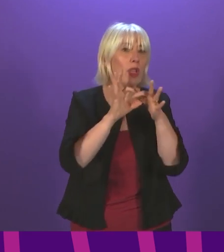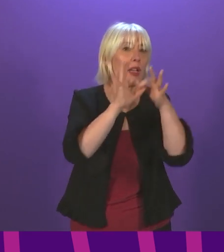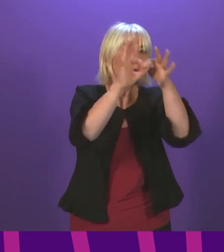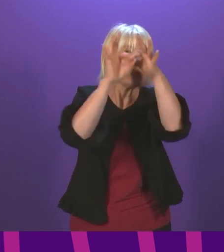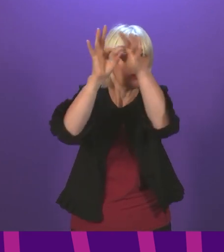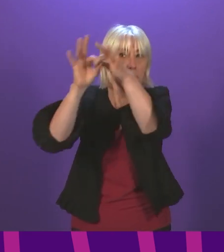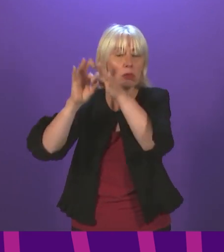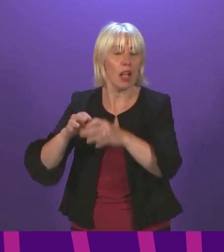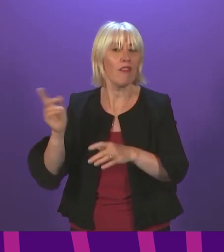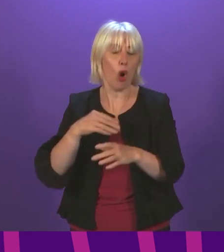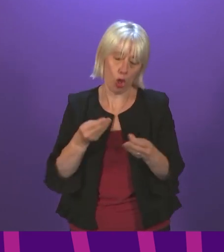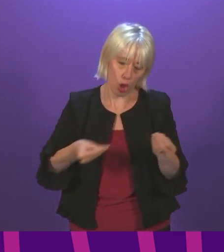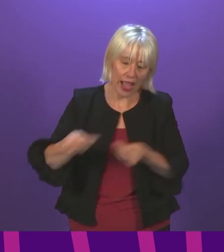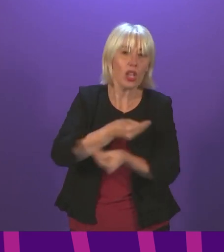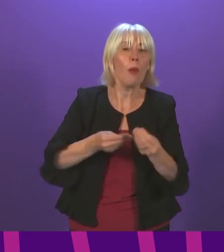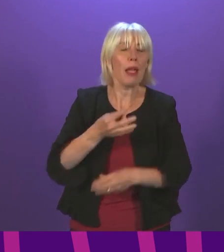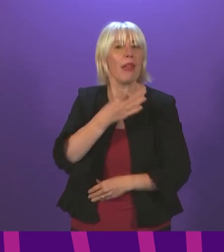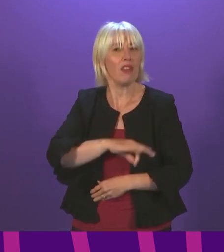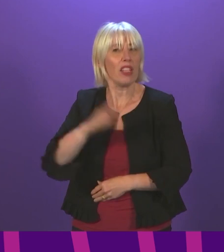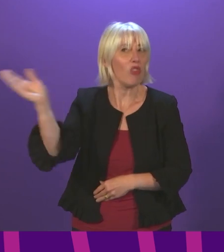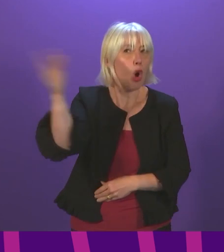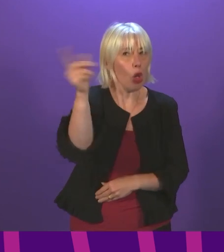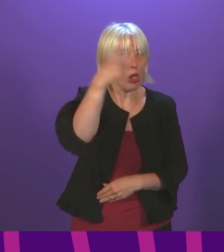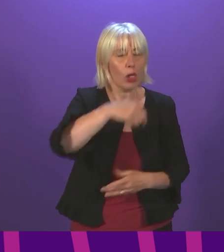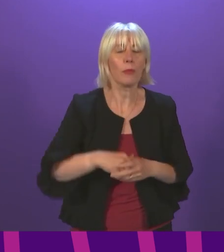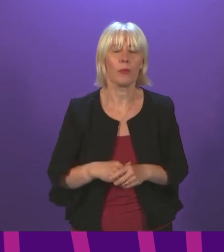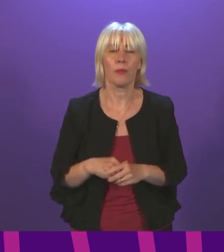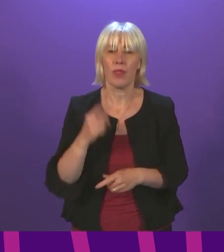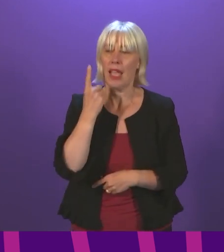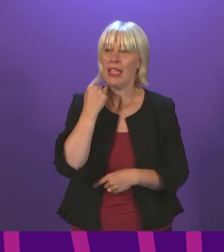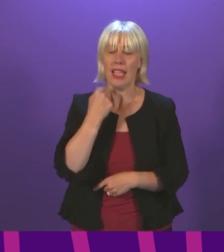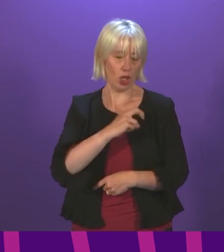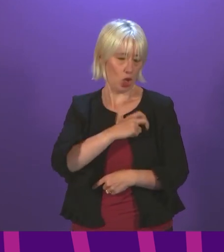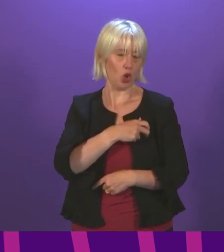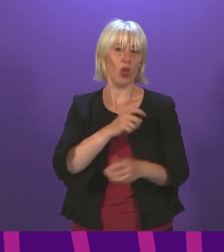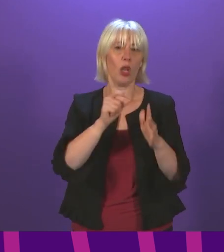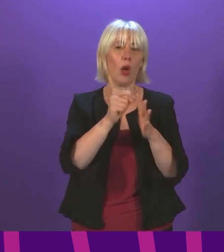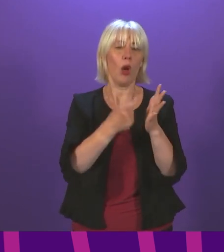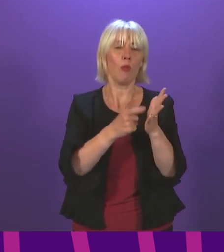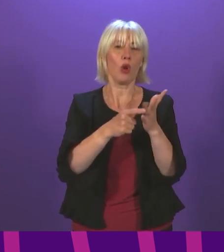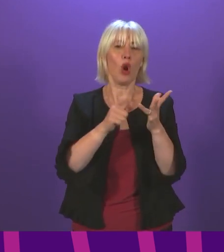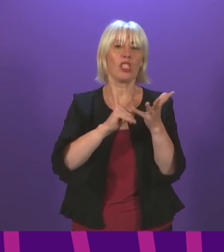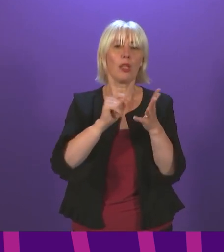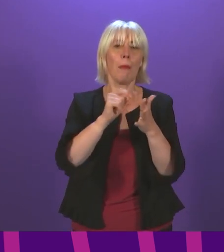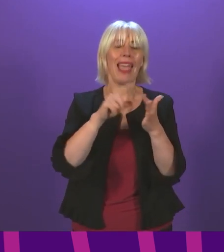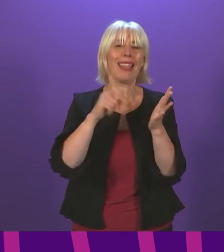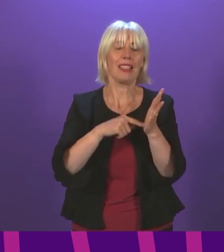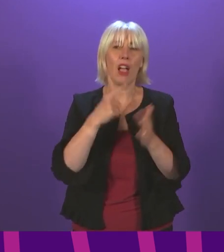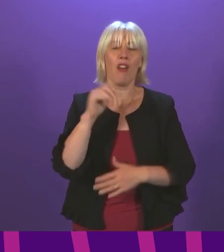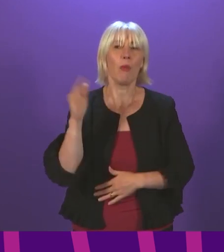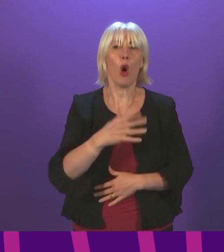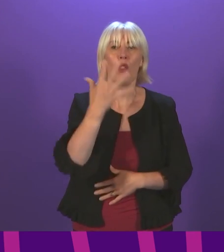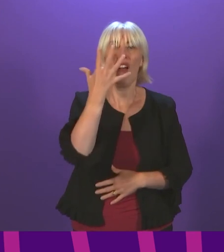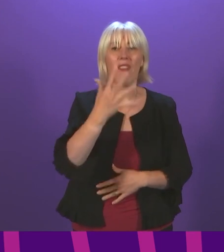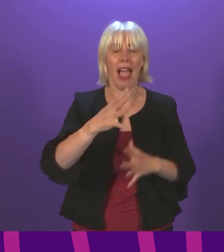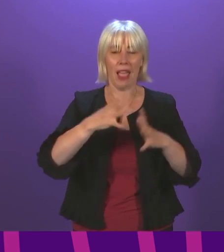economic benefits. Donald Cameron. Yesterday the Union Prospect Centre letter signed by representatives of all five major